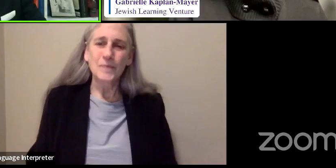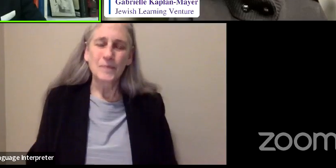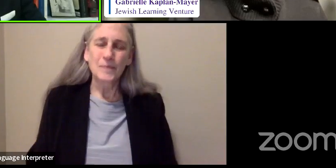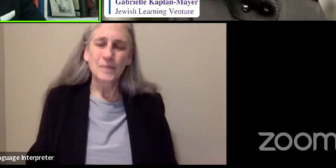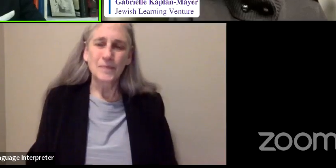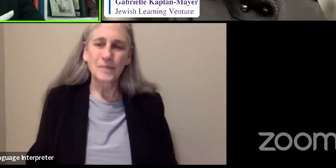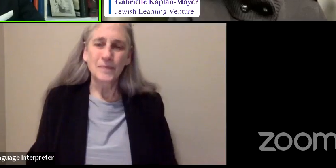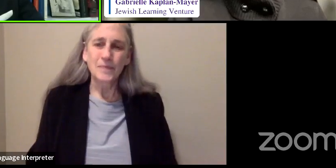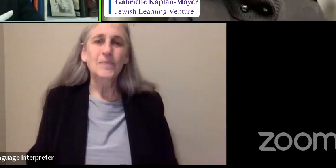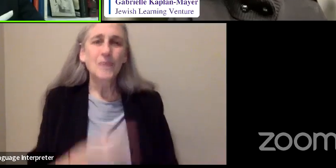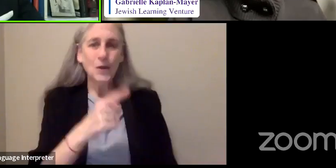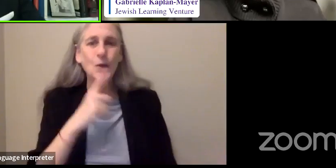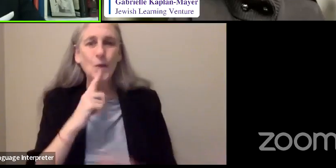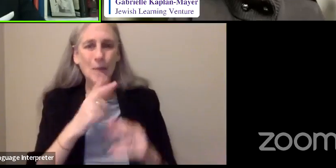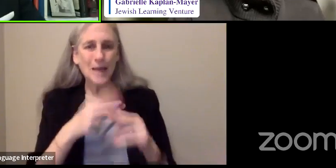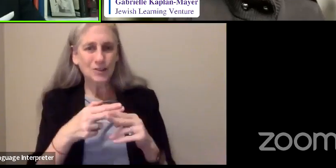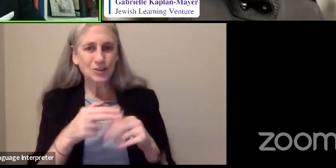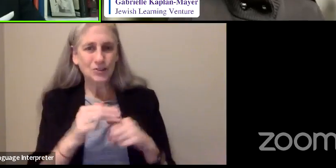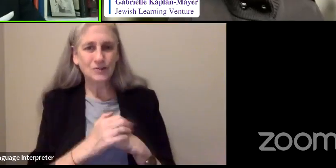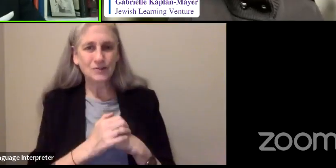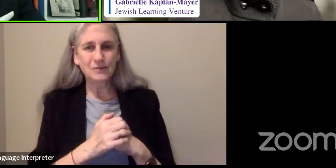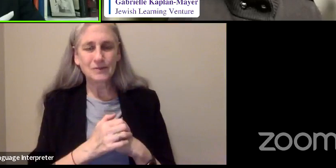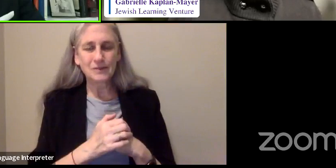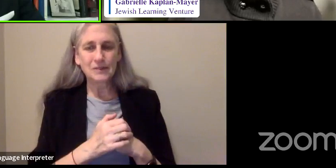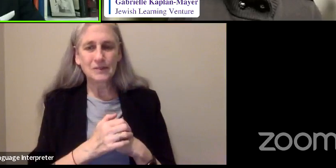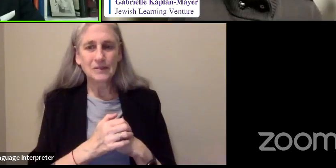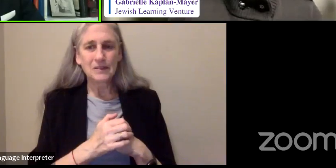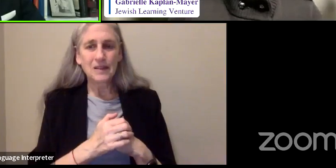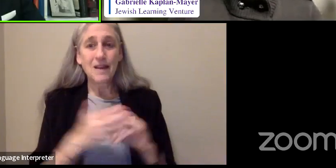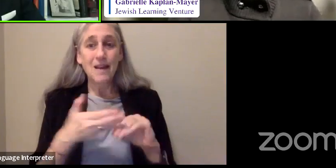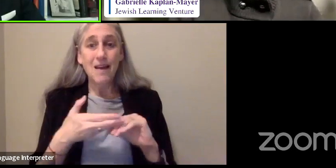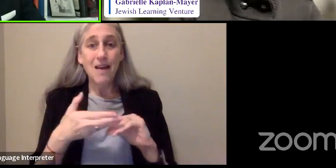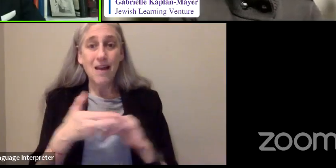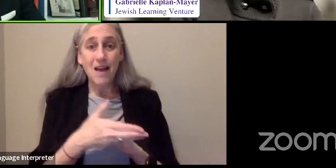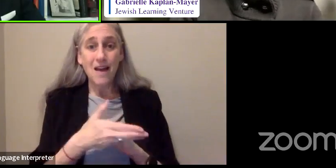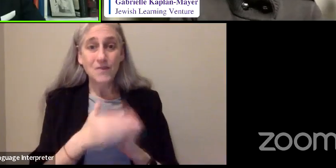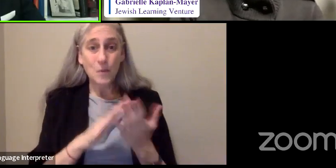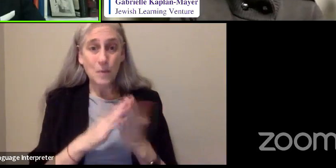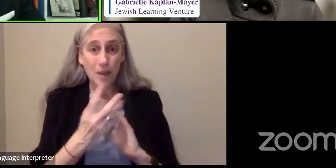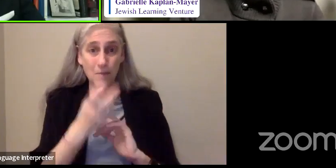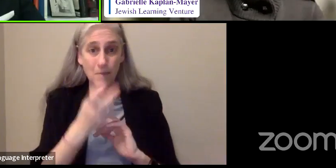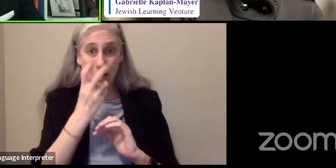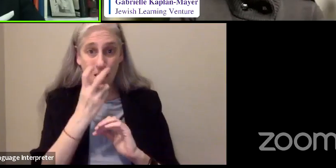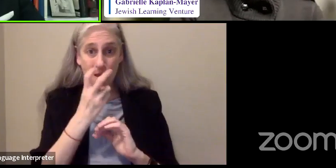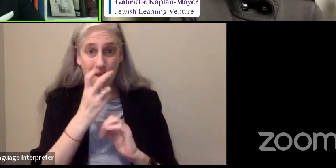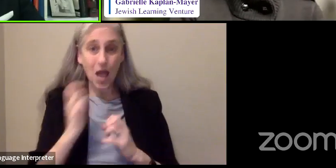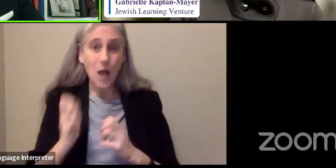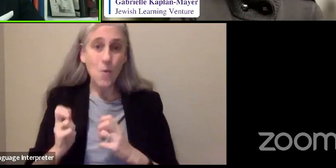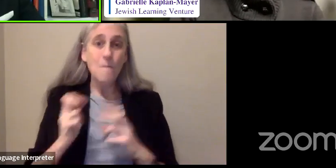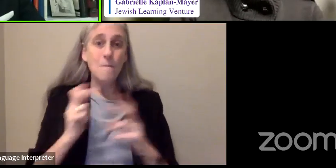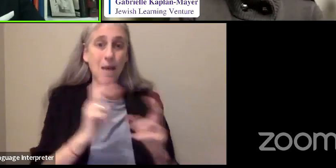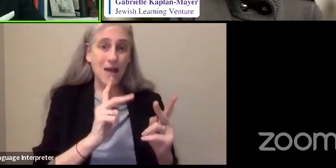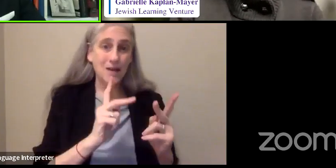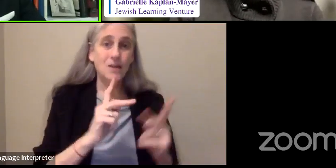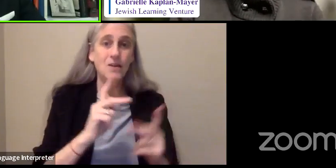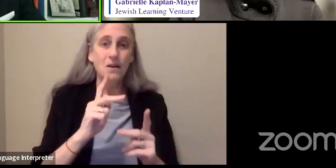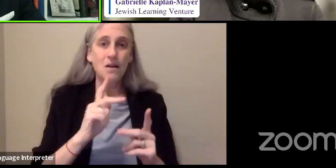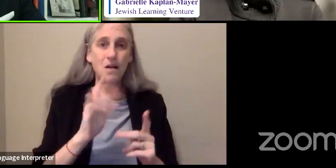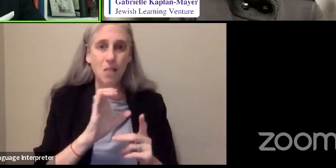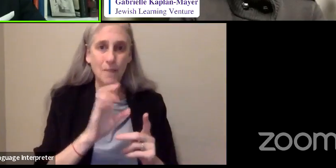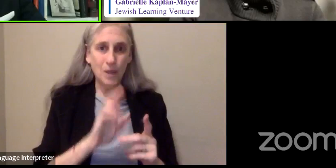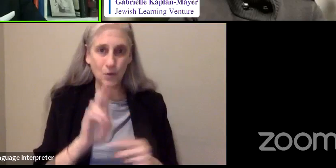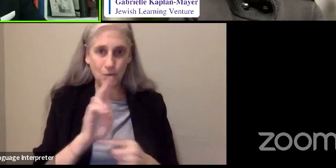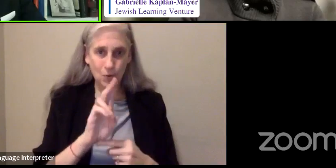As you mentioned, after I lost my eyesight, I returned to Columbia my senior